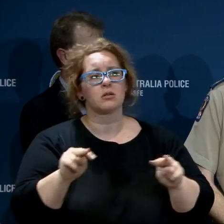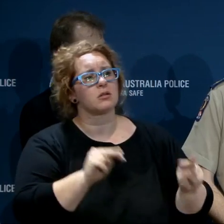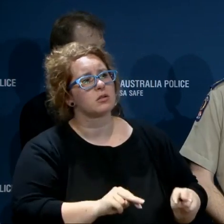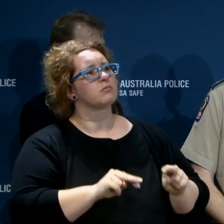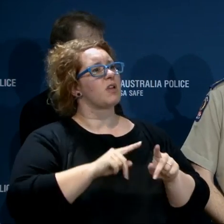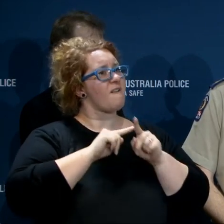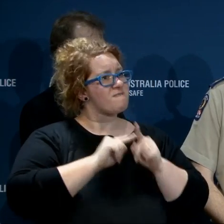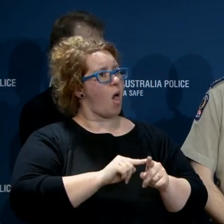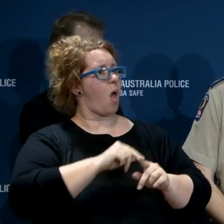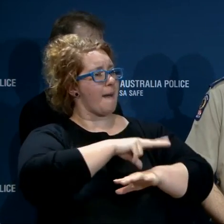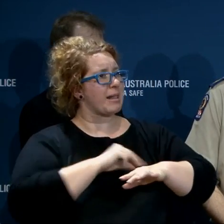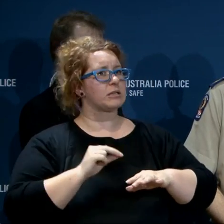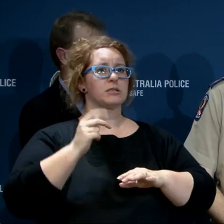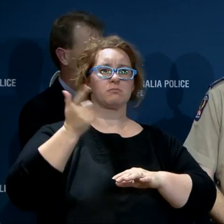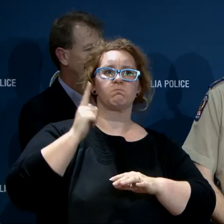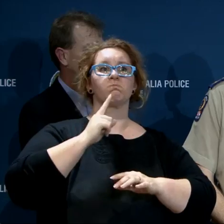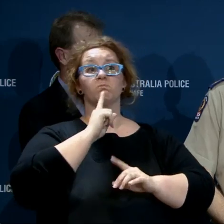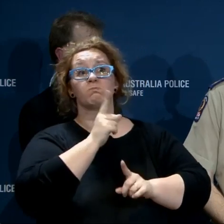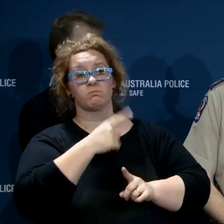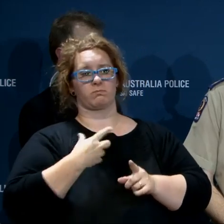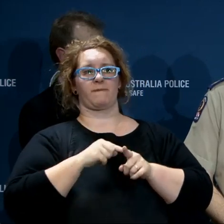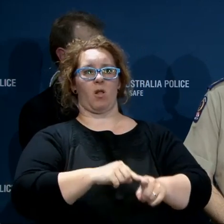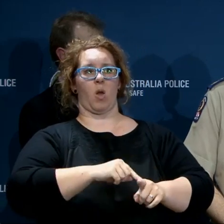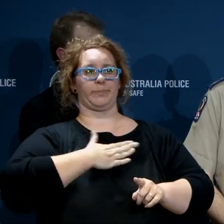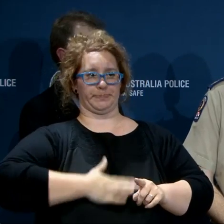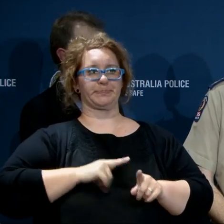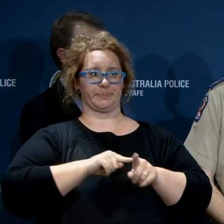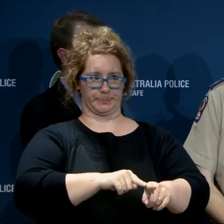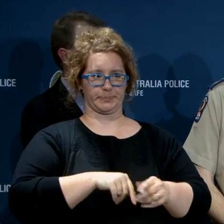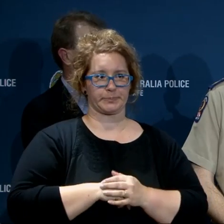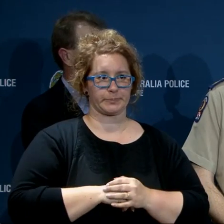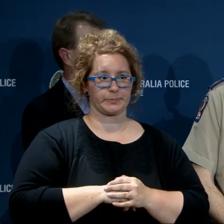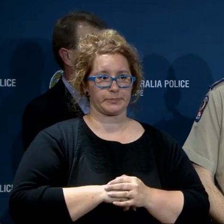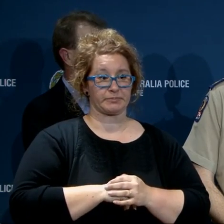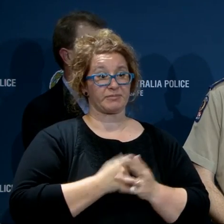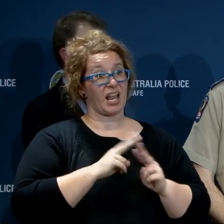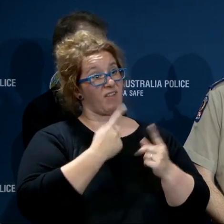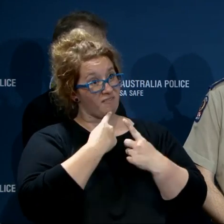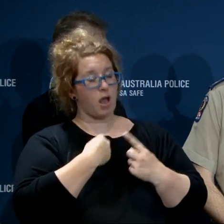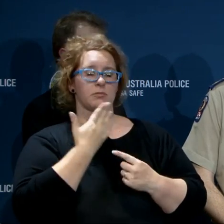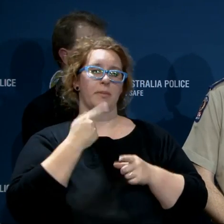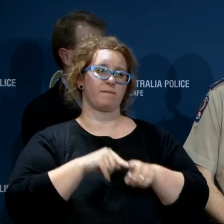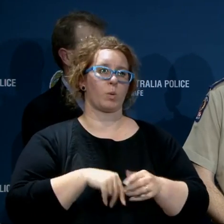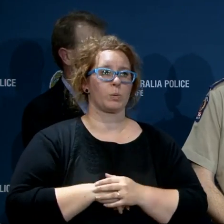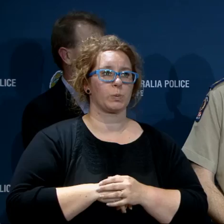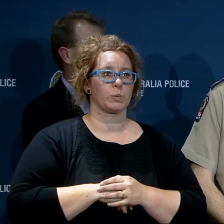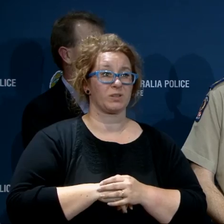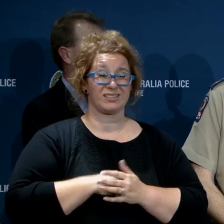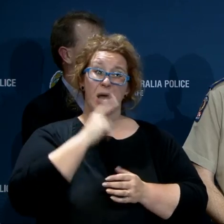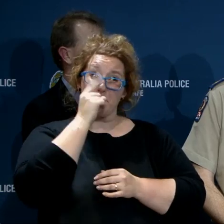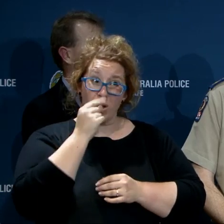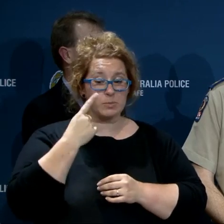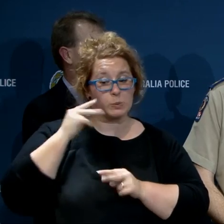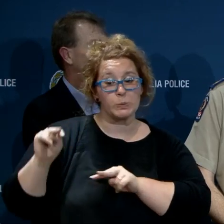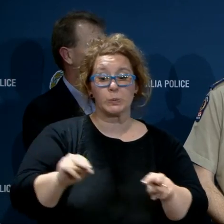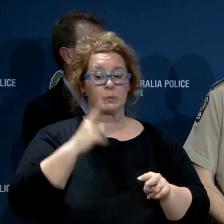the directions of authorities, but also prepare their properties for the potentiality that there may be floodwaters that spill from that